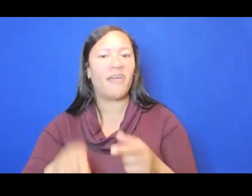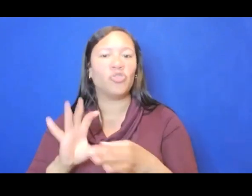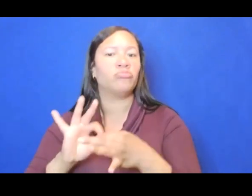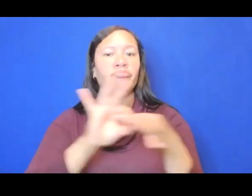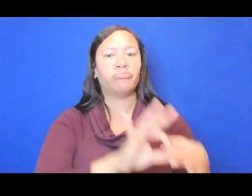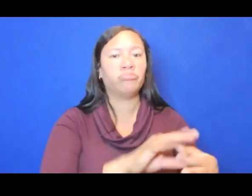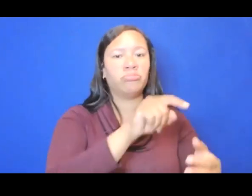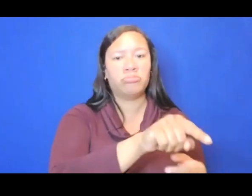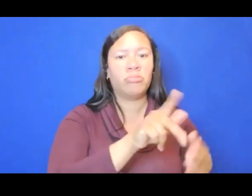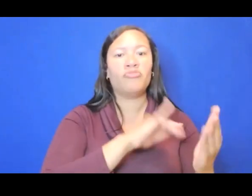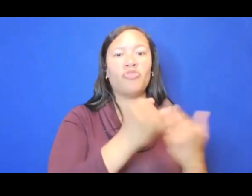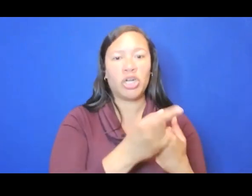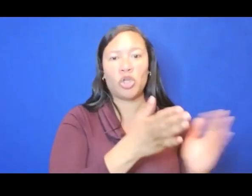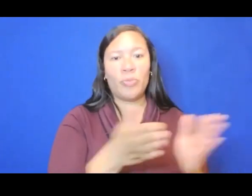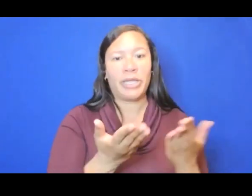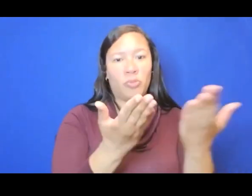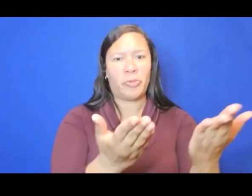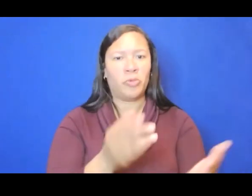directly to the project that you're proposing.